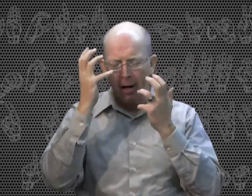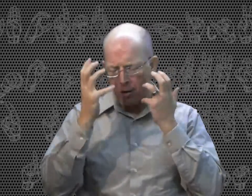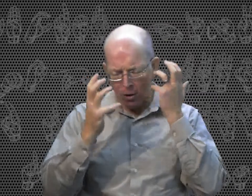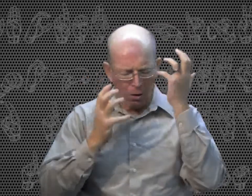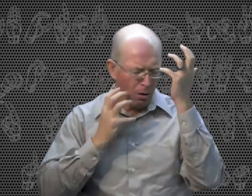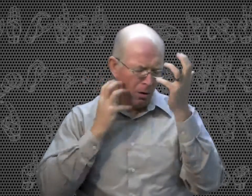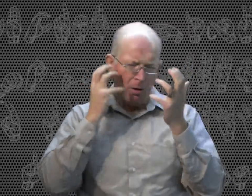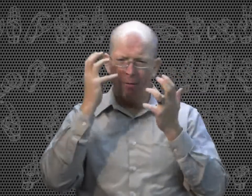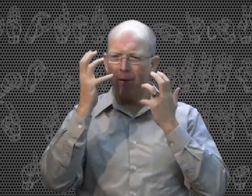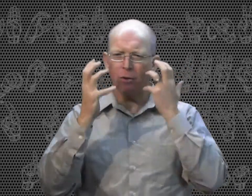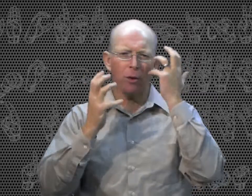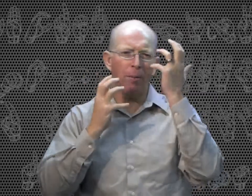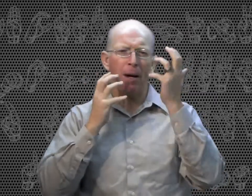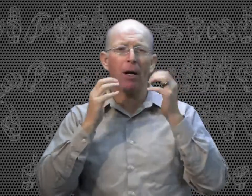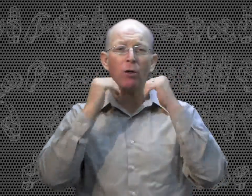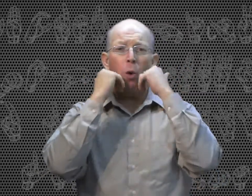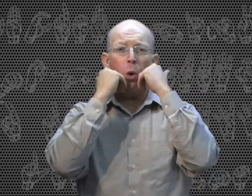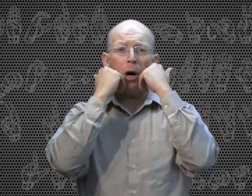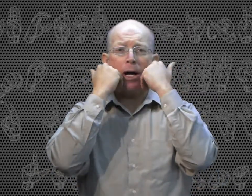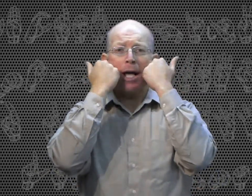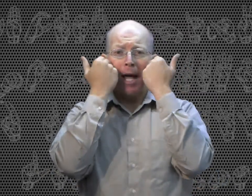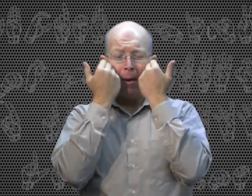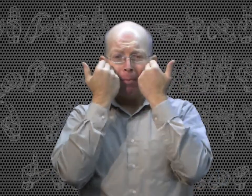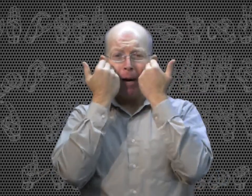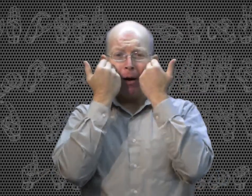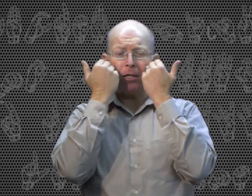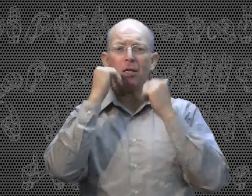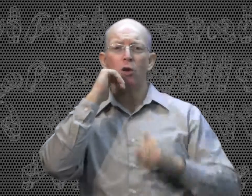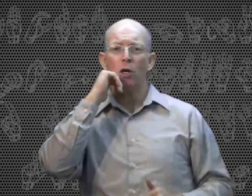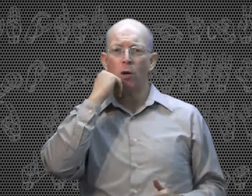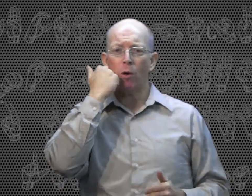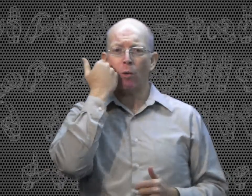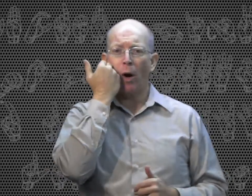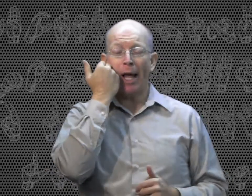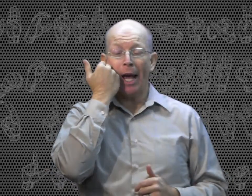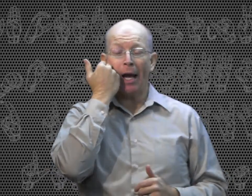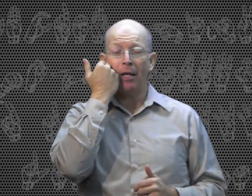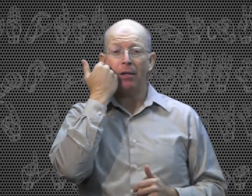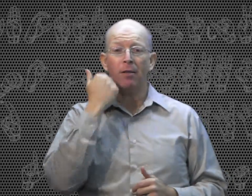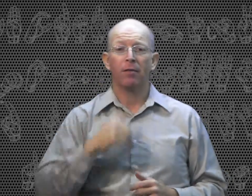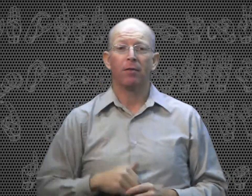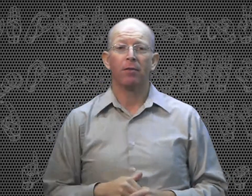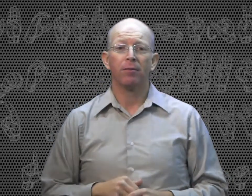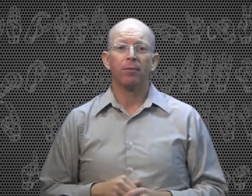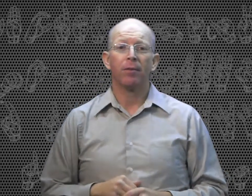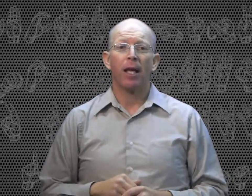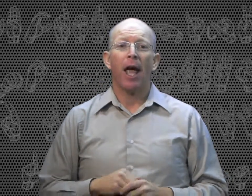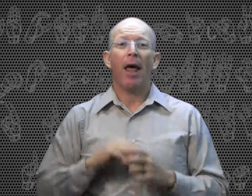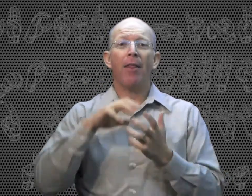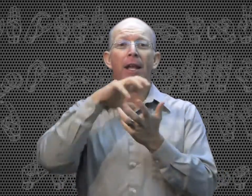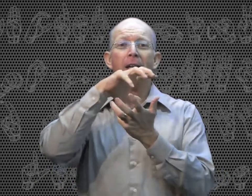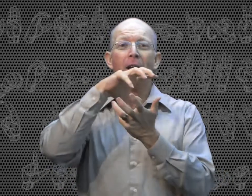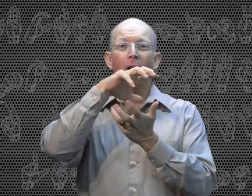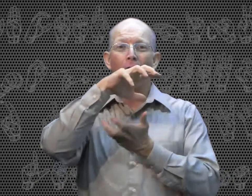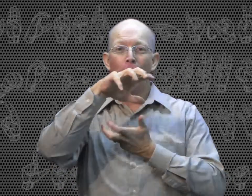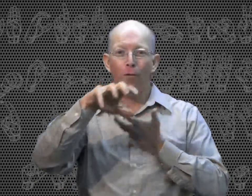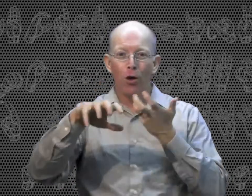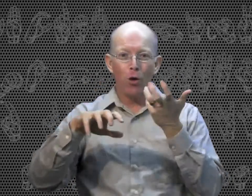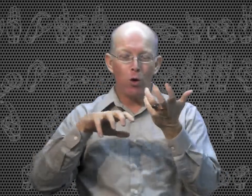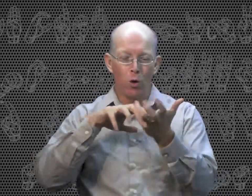Embarrassed. Oh, I feel so embarrassed. Or embarrassed. And you can do it with one hand. And then confused.